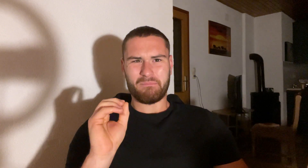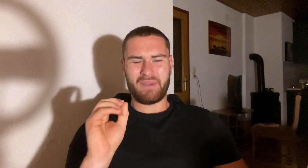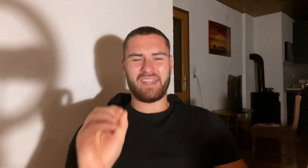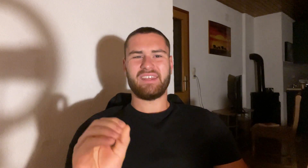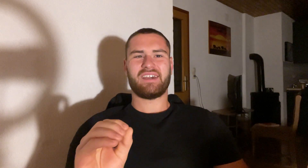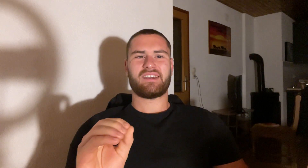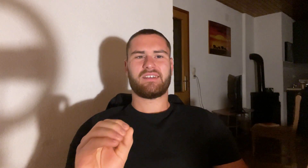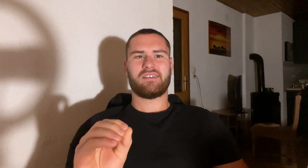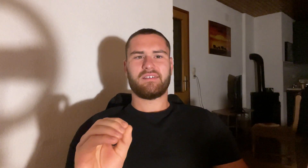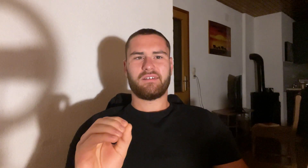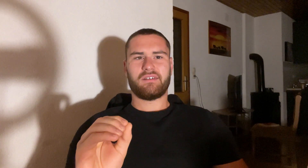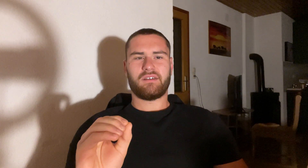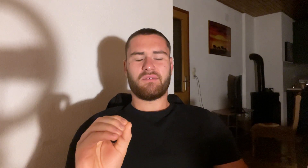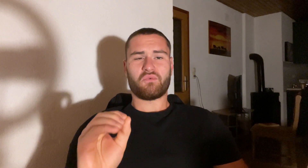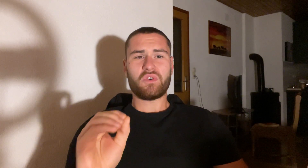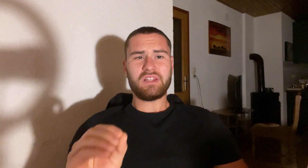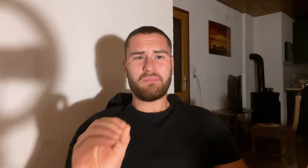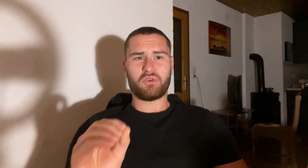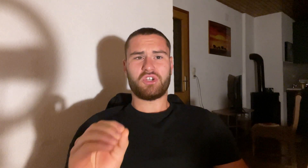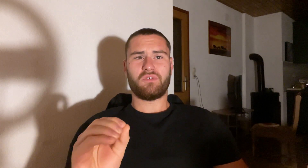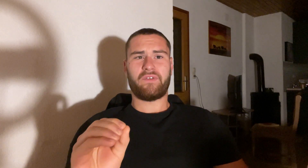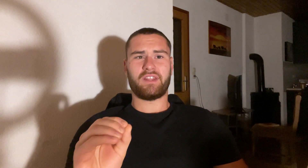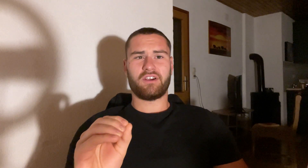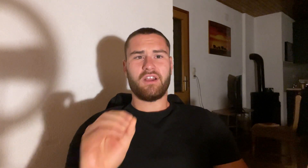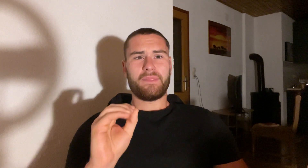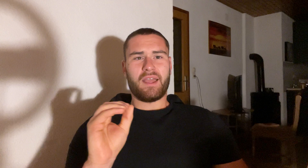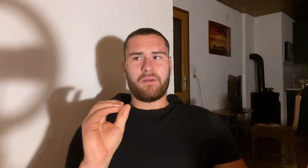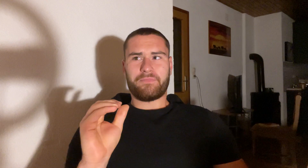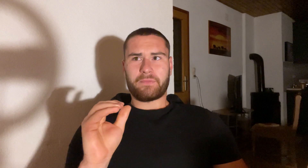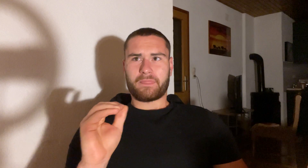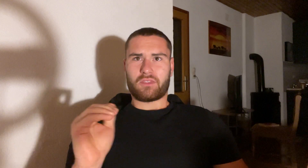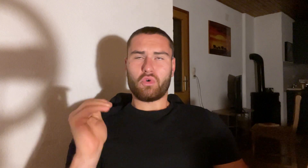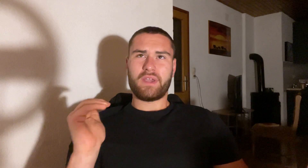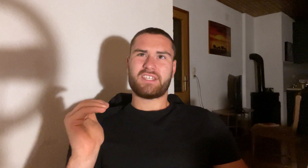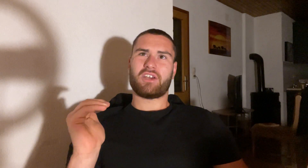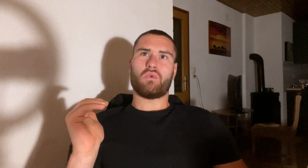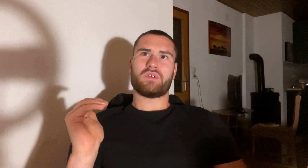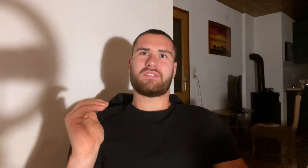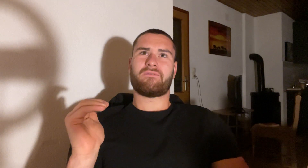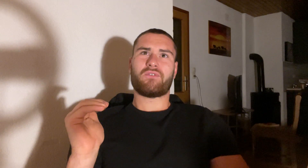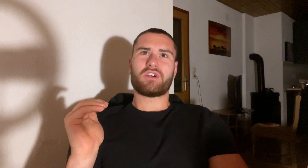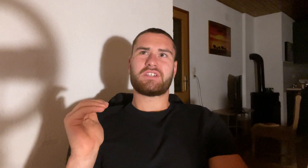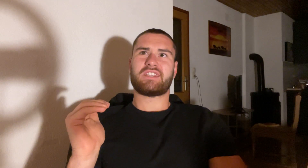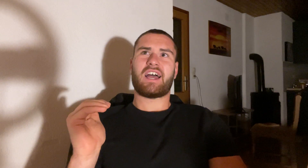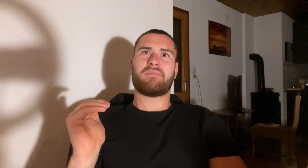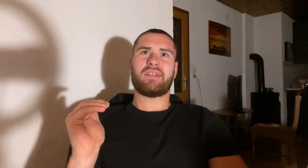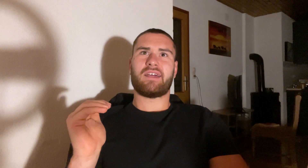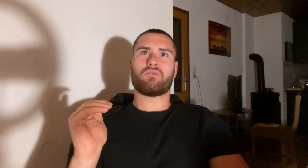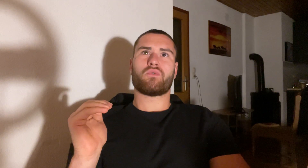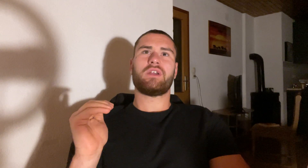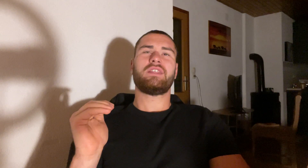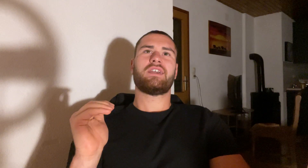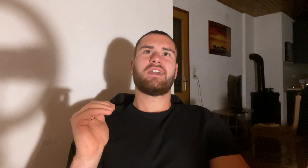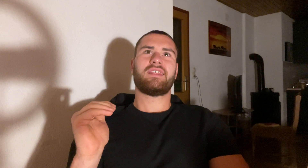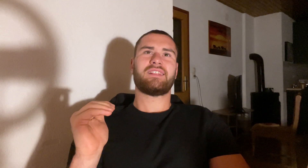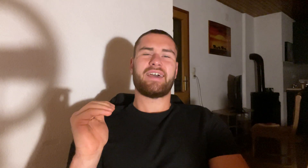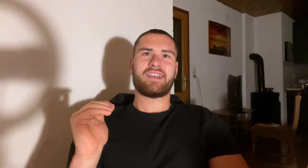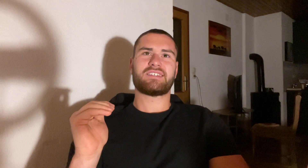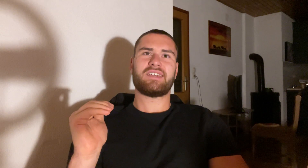maniac. Really pushing to failure. Two weeks ago was the first time that I really hit legs in